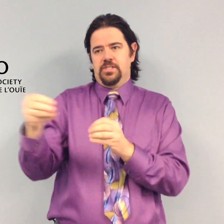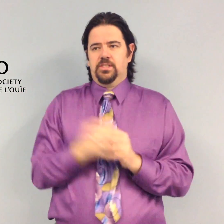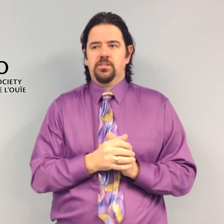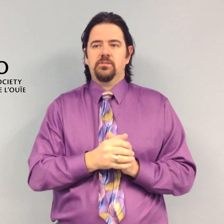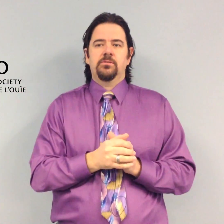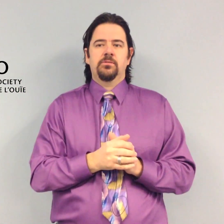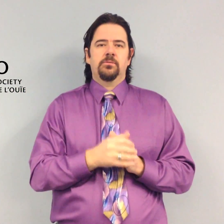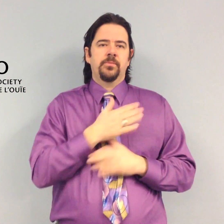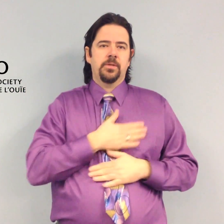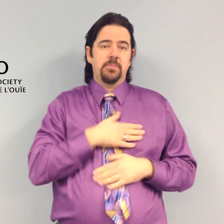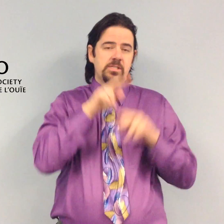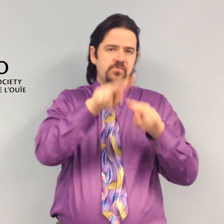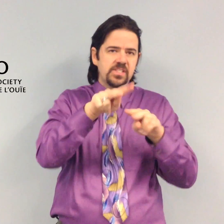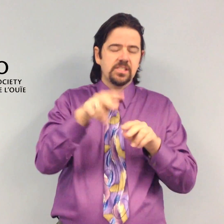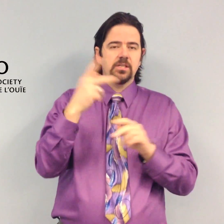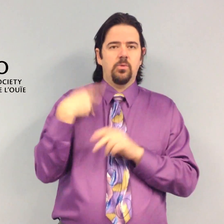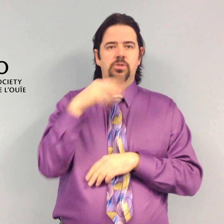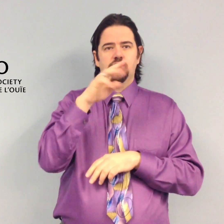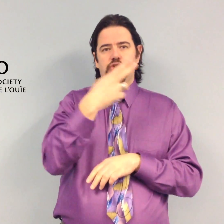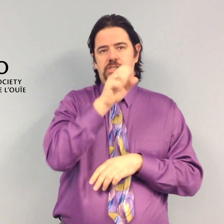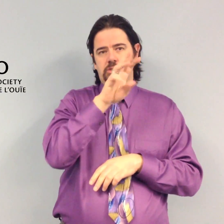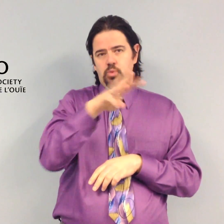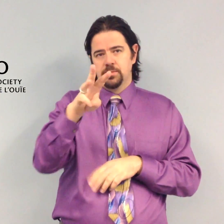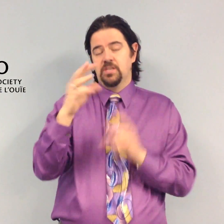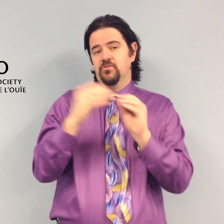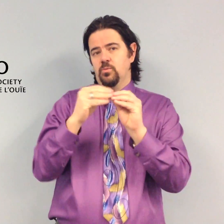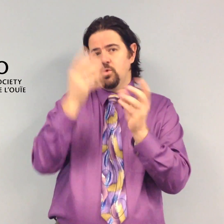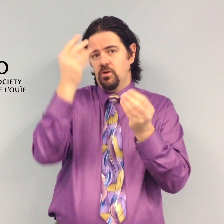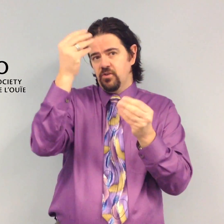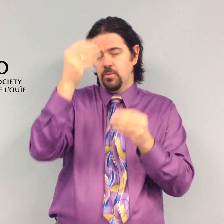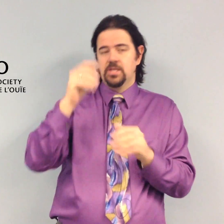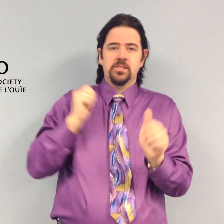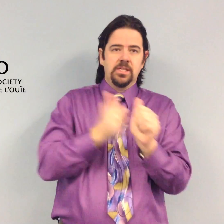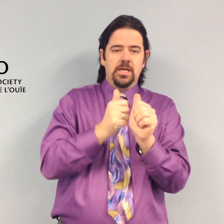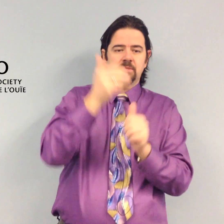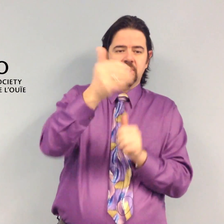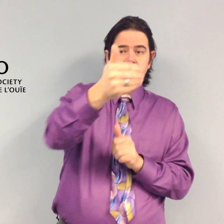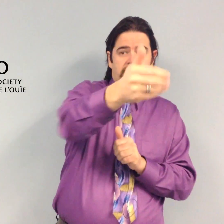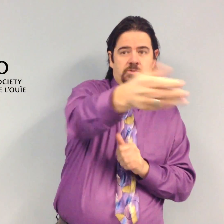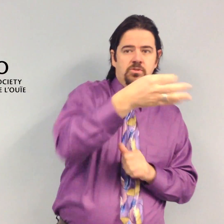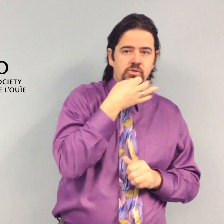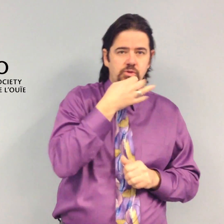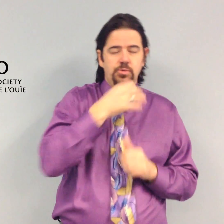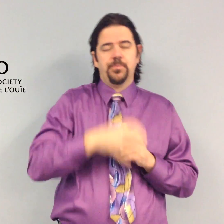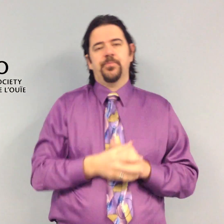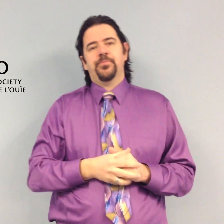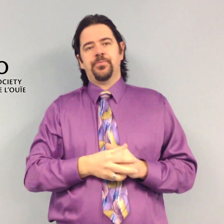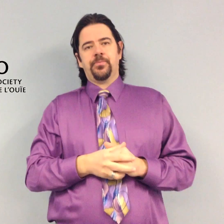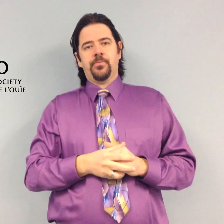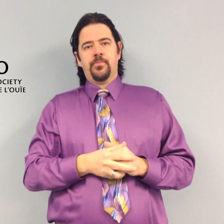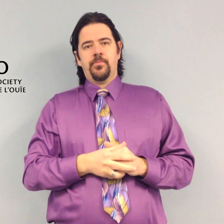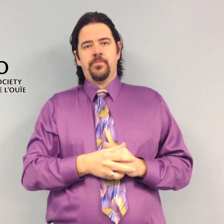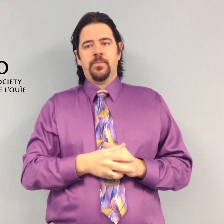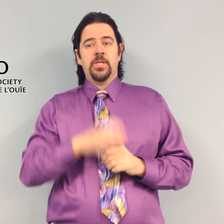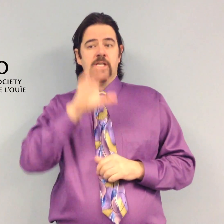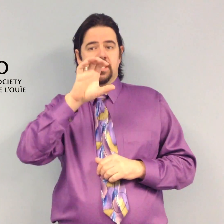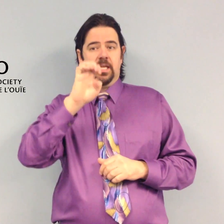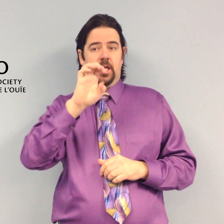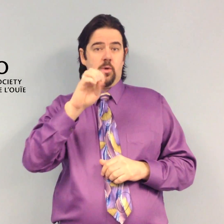75th open house celebration at our regional offices. Please stay tuned for more information by visiting our